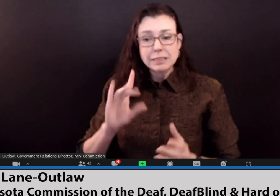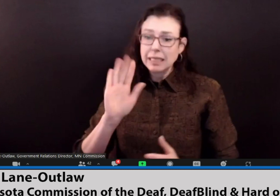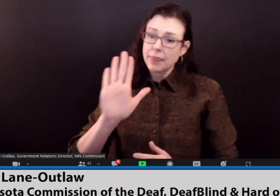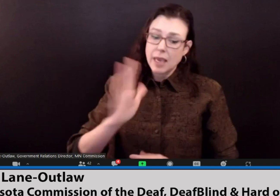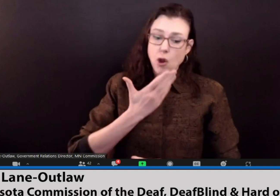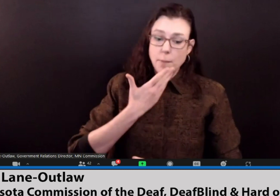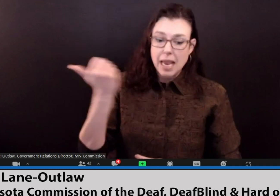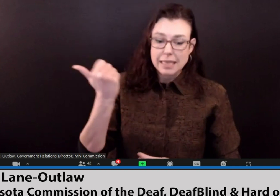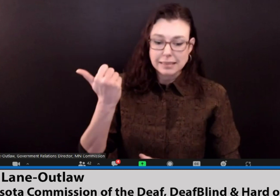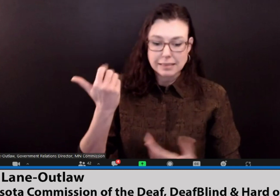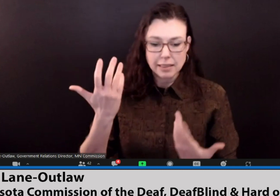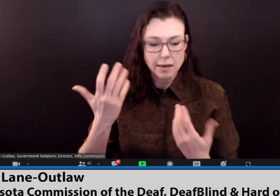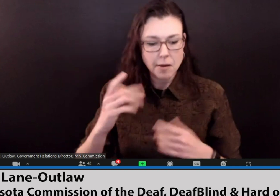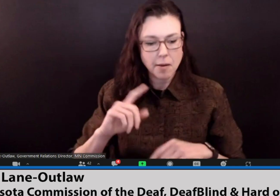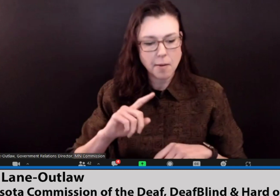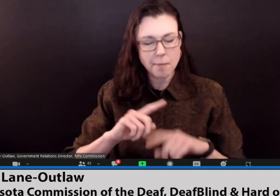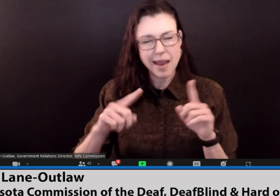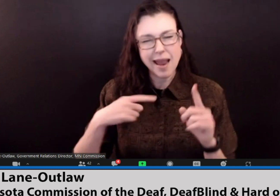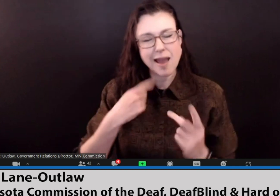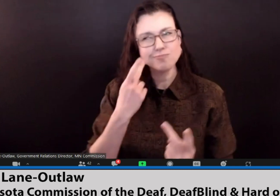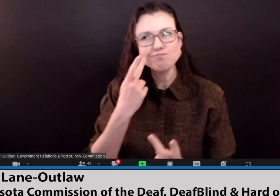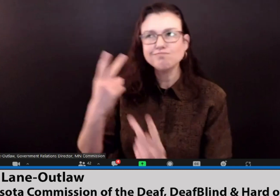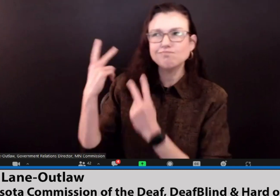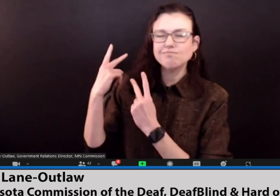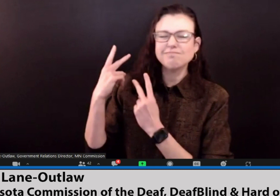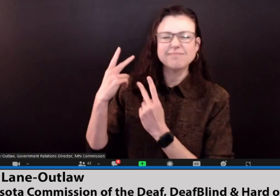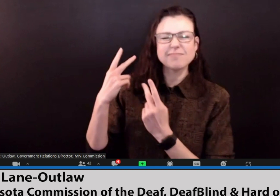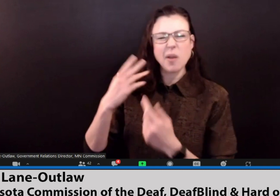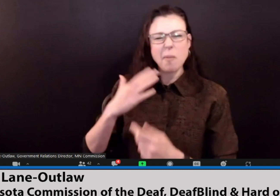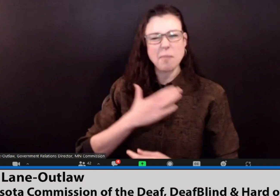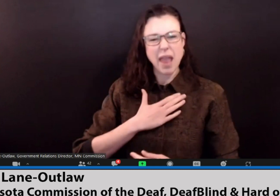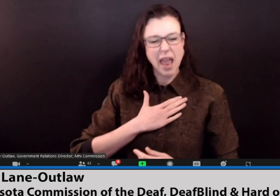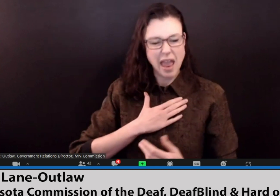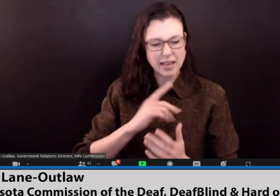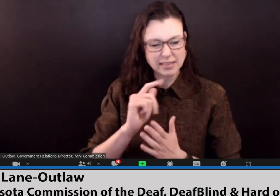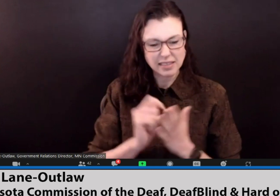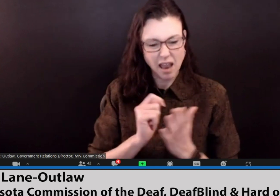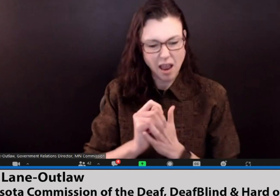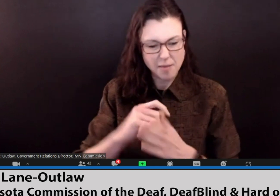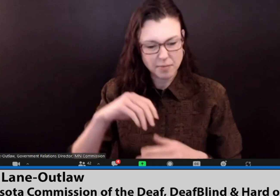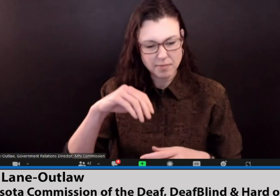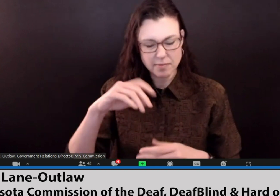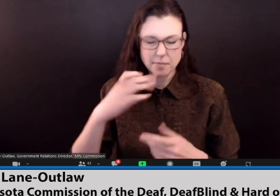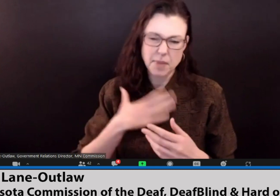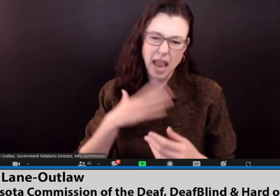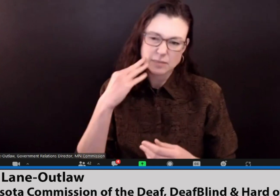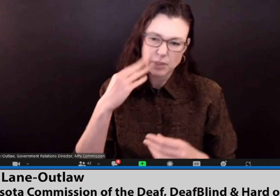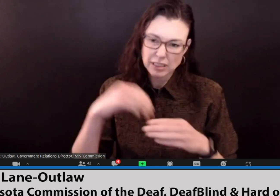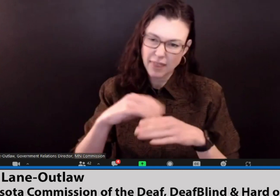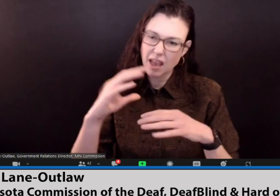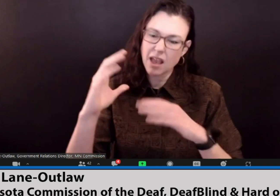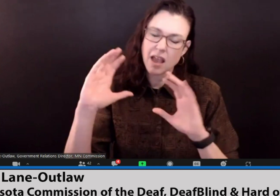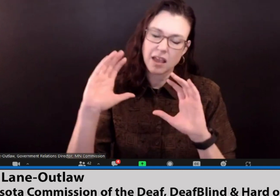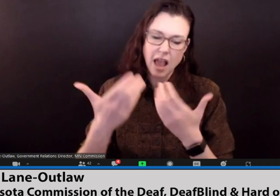My hearing interpreters did their best, but I remember viewing my experience in the classroom